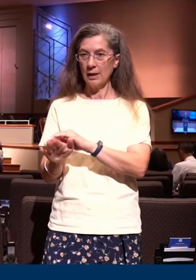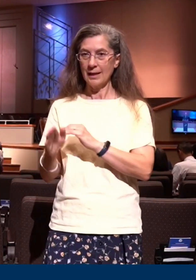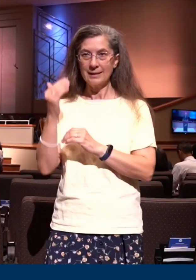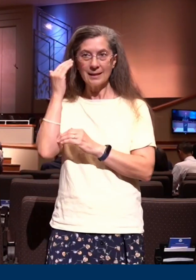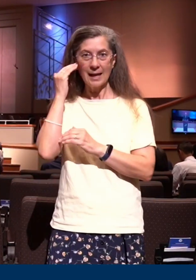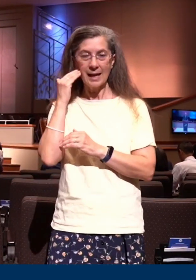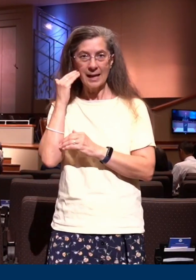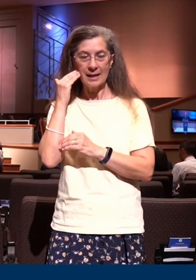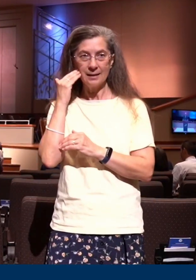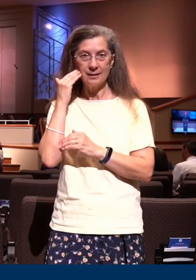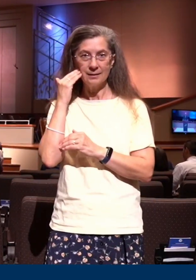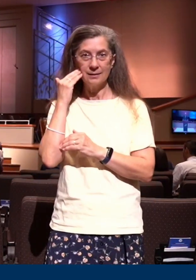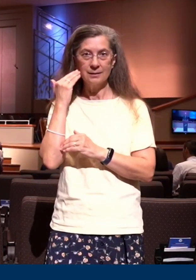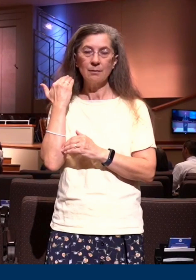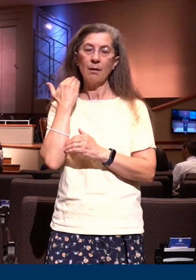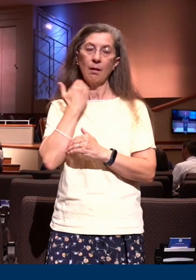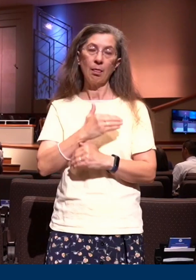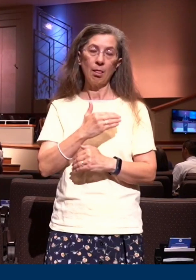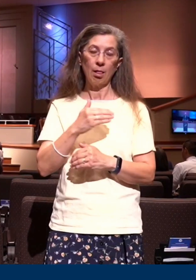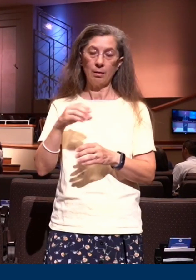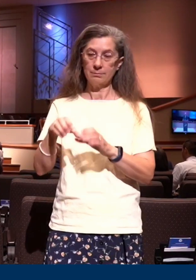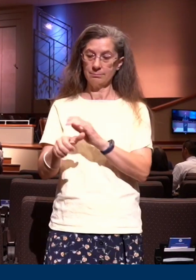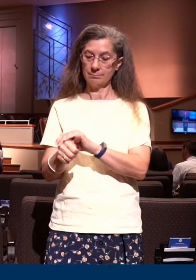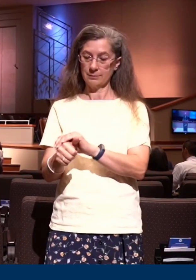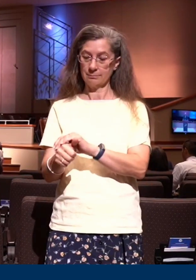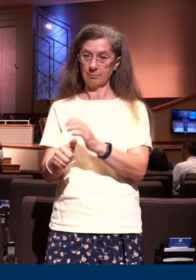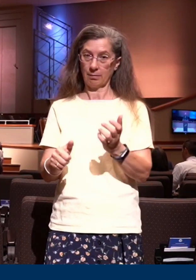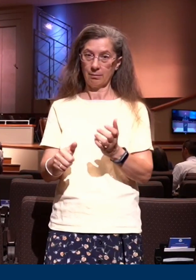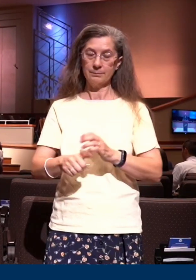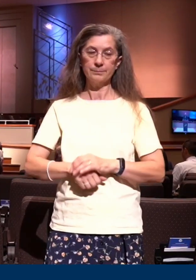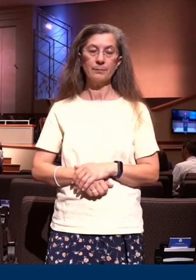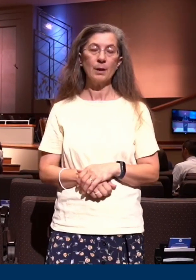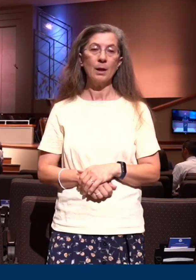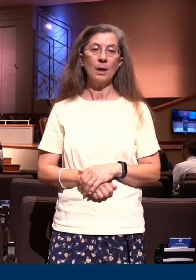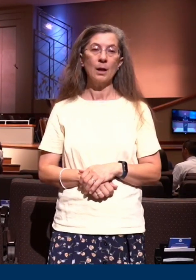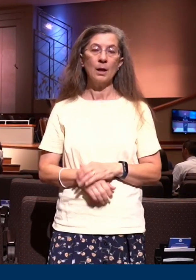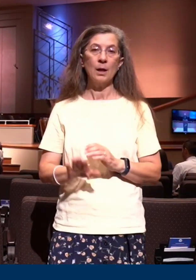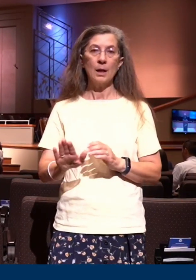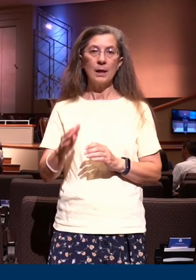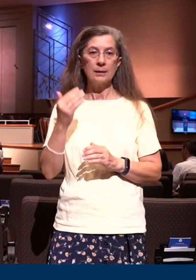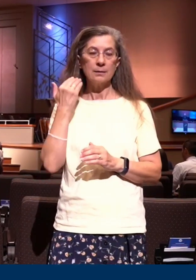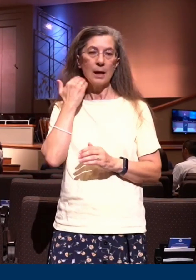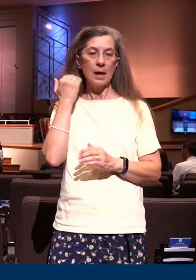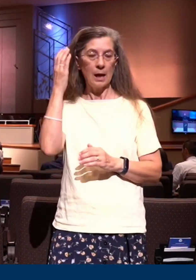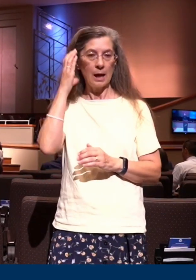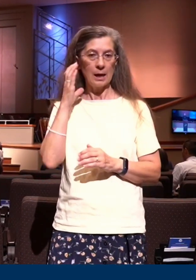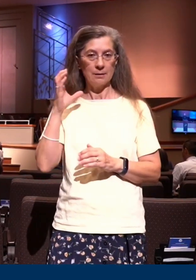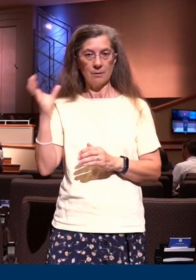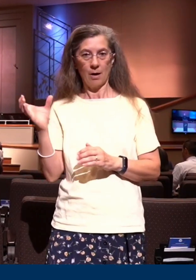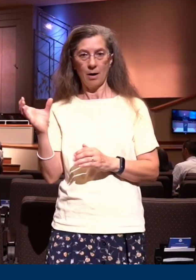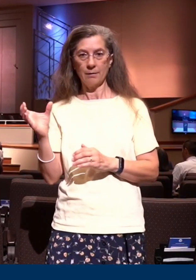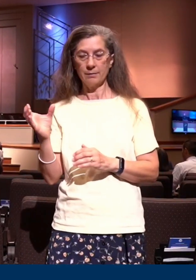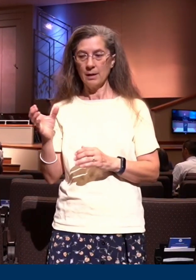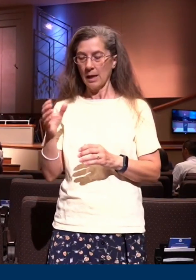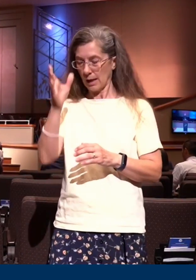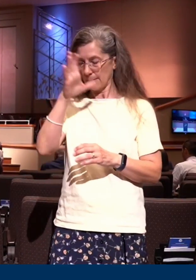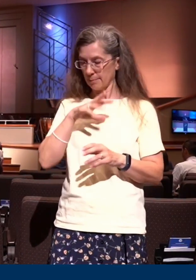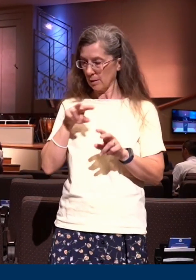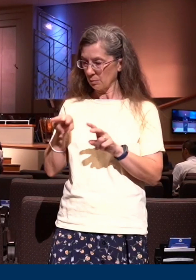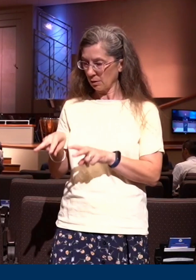completely severed off. And the turtle had its head severed off and the men were looking at that turtle as it